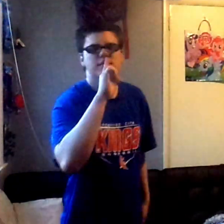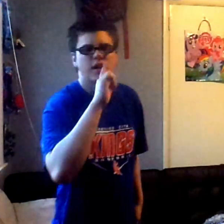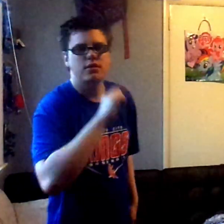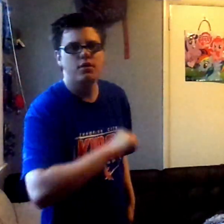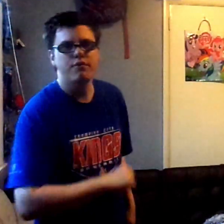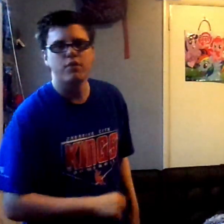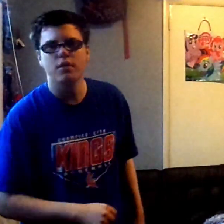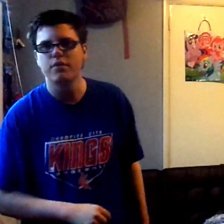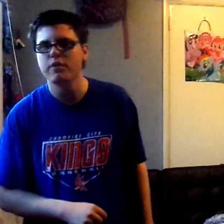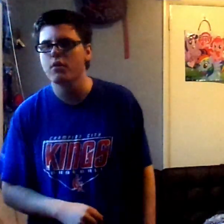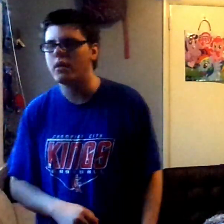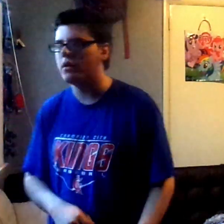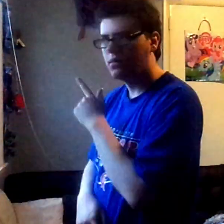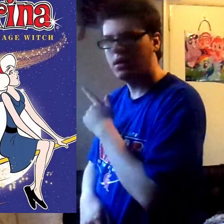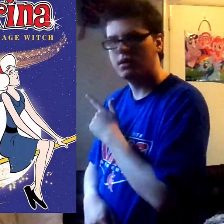stay tuned for a review on this.